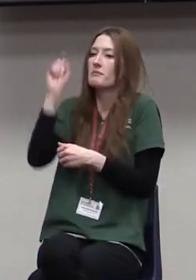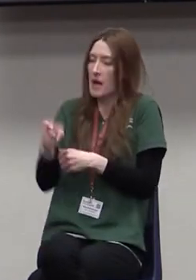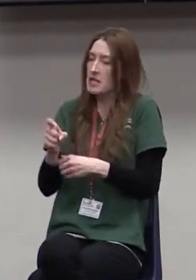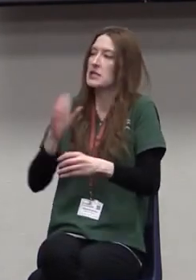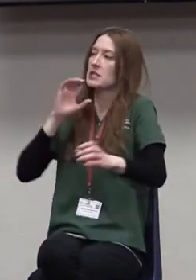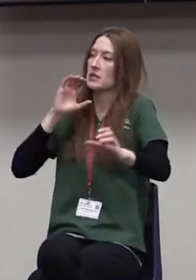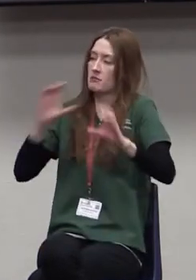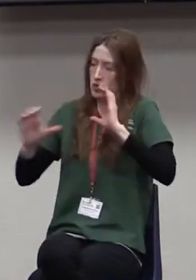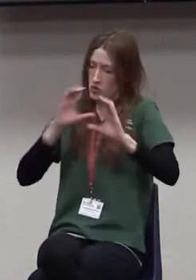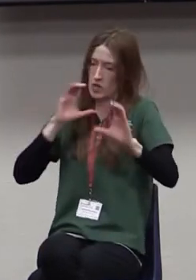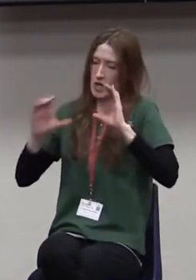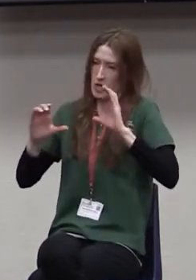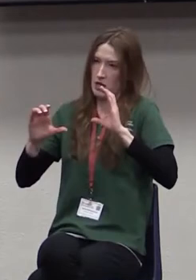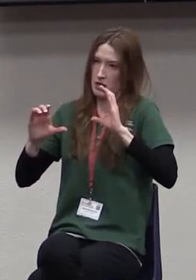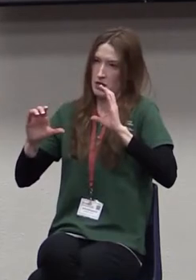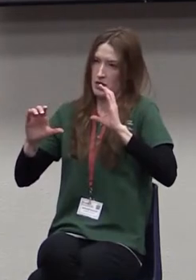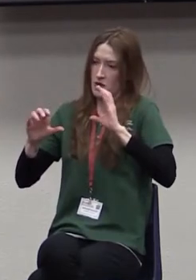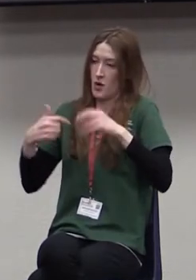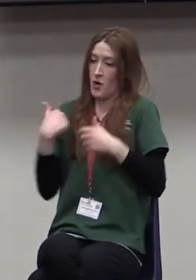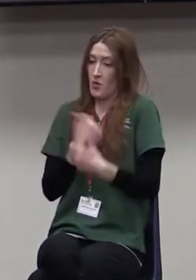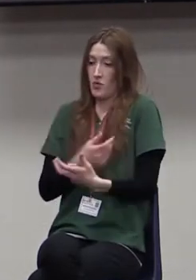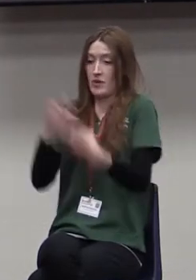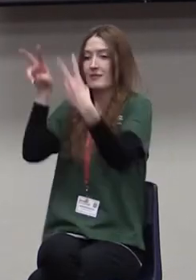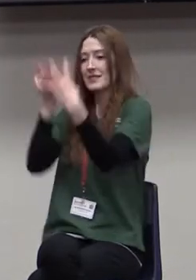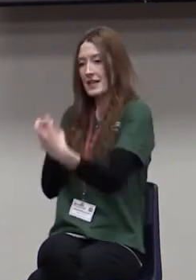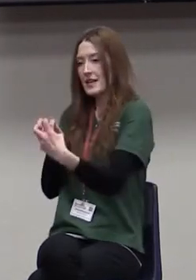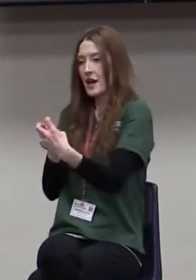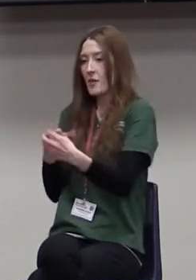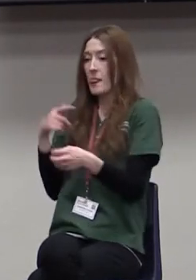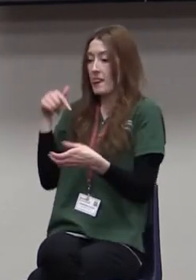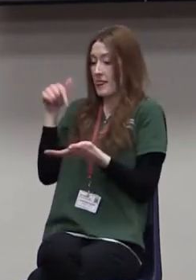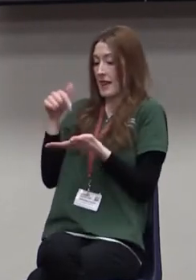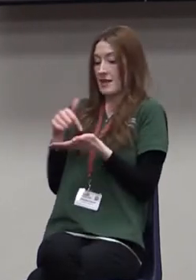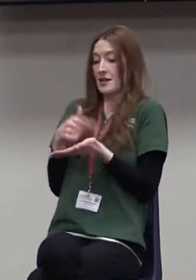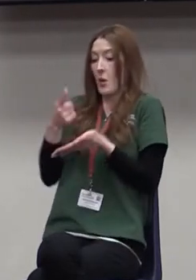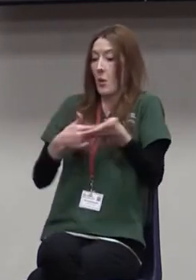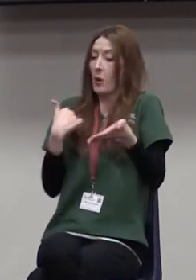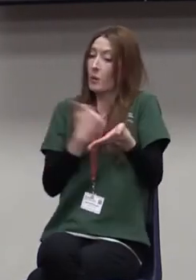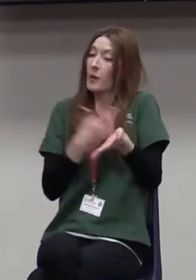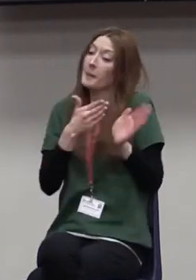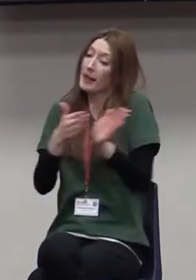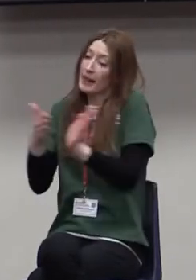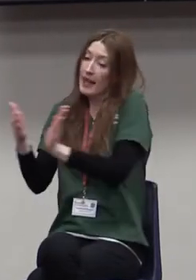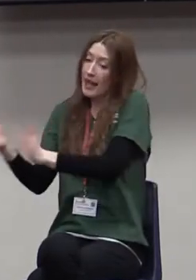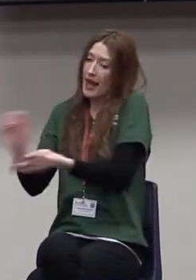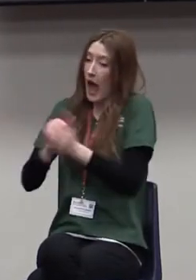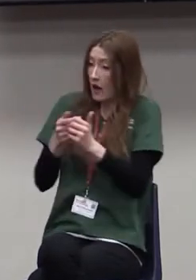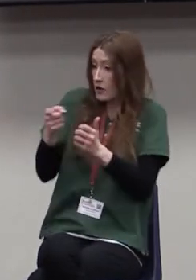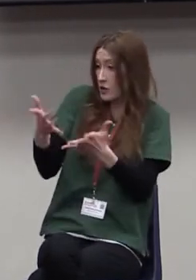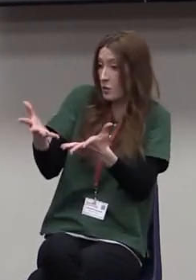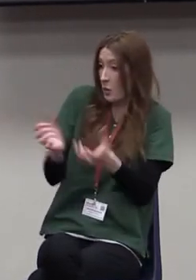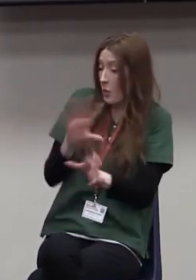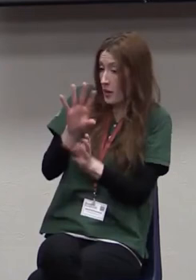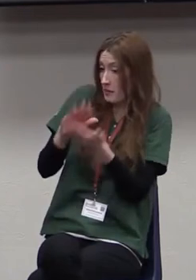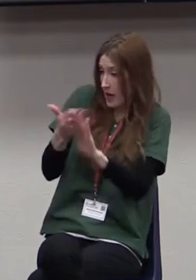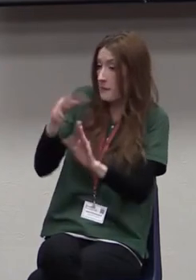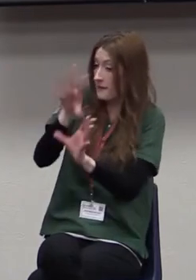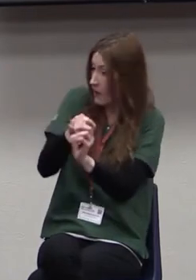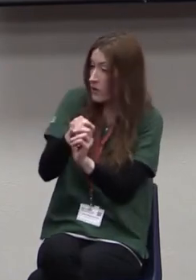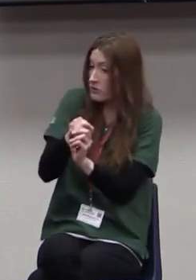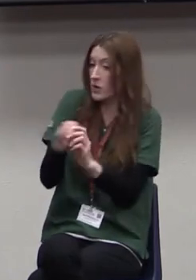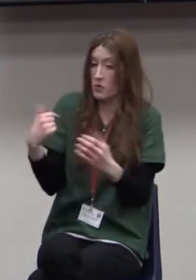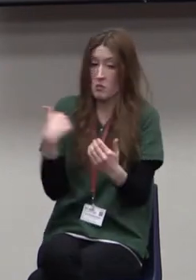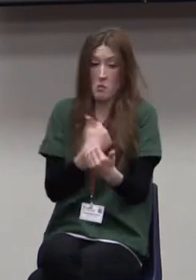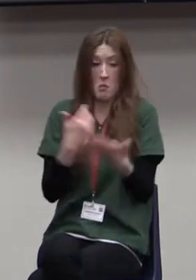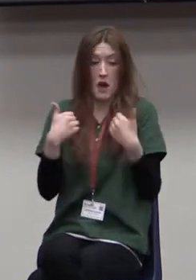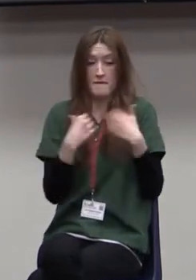talk to them and say, look, this is what we're planning. How can we plug you into that? What would you like to be involved in? Because we've got a lot of areas that we would